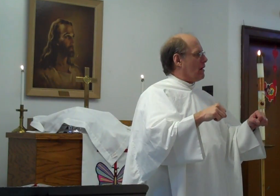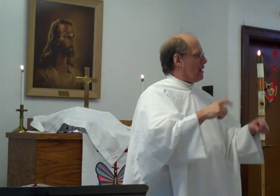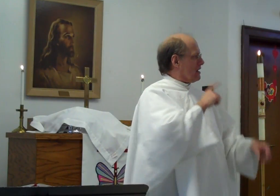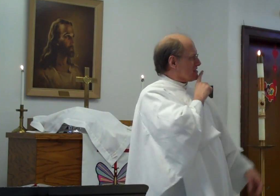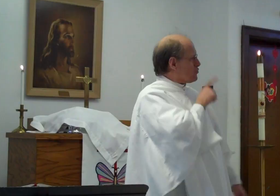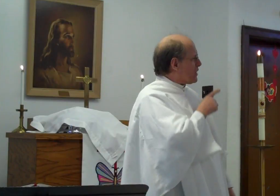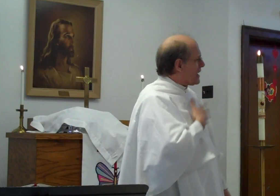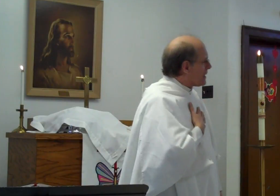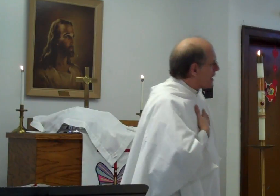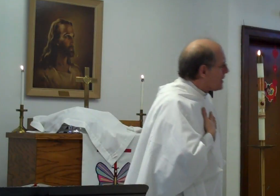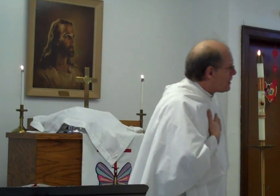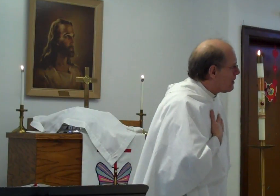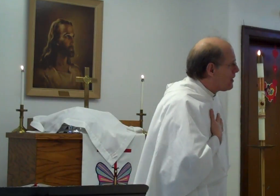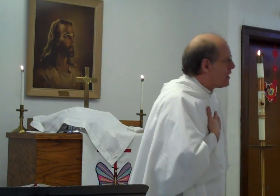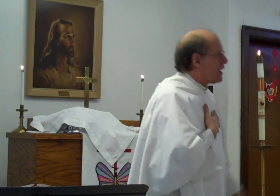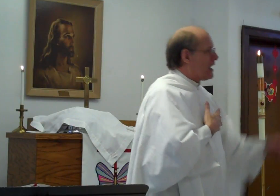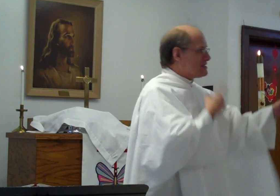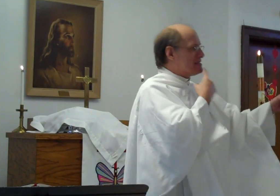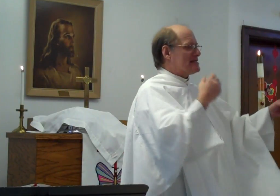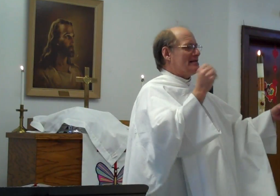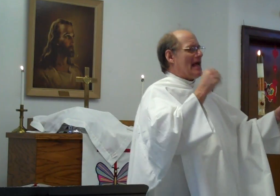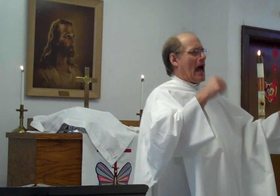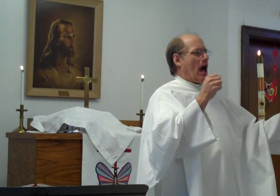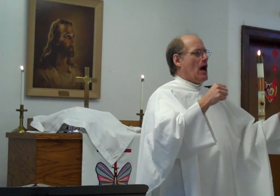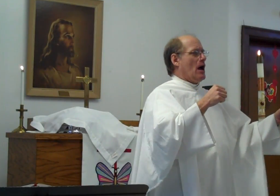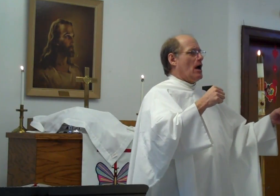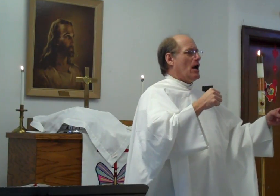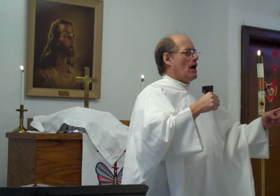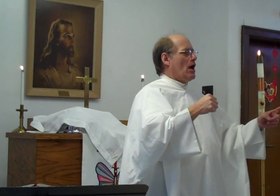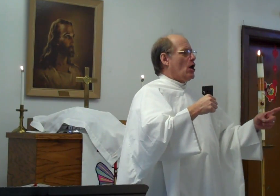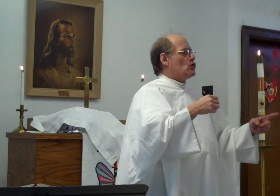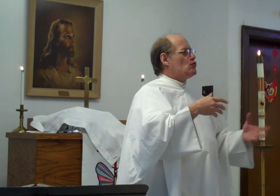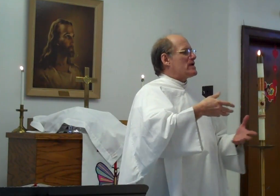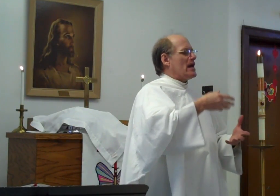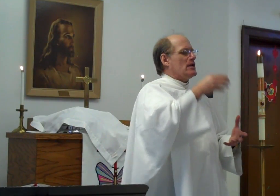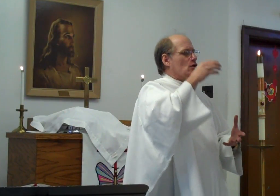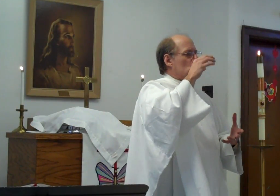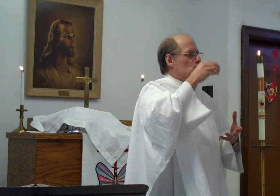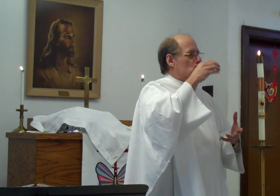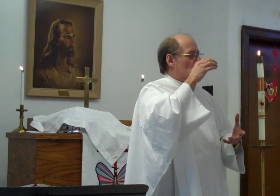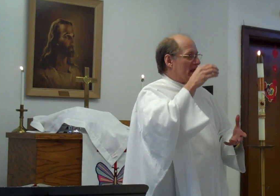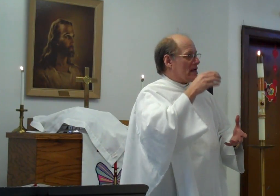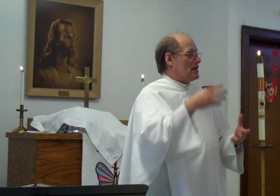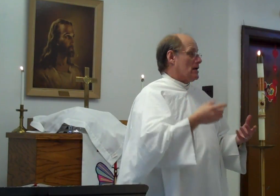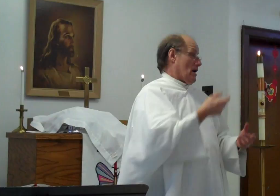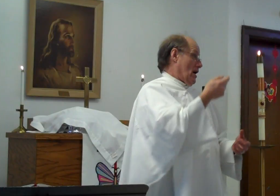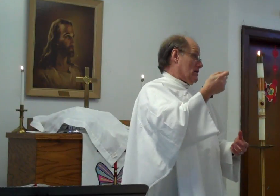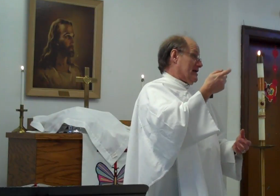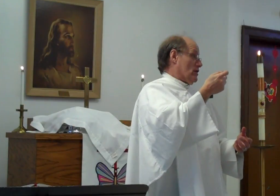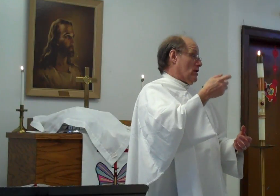I said, really? And she said, yeah. You can drink a little